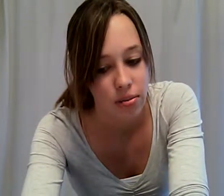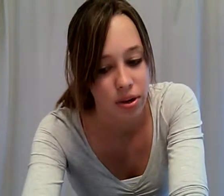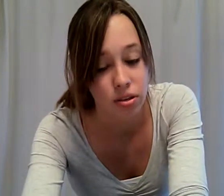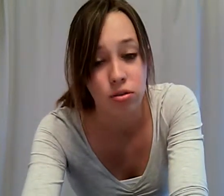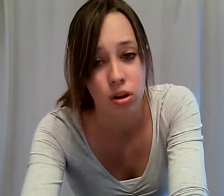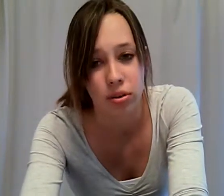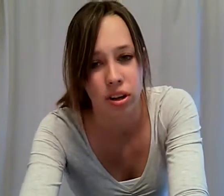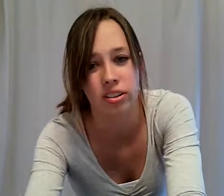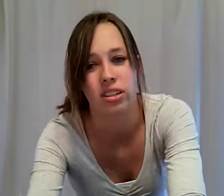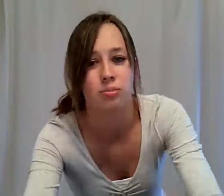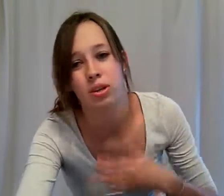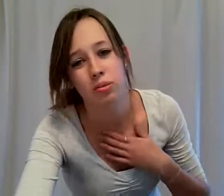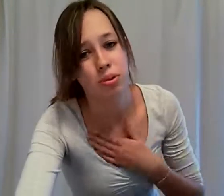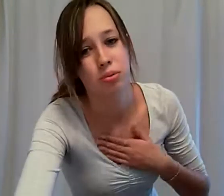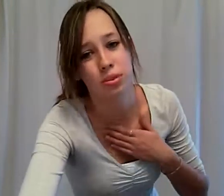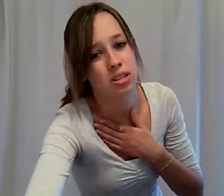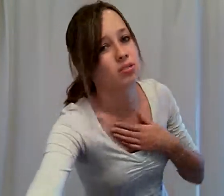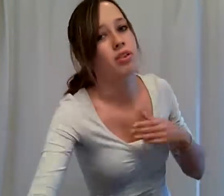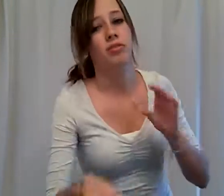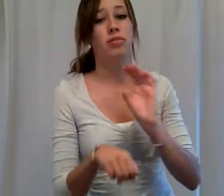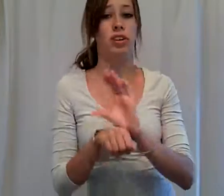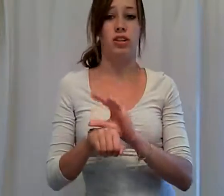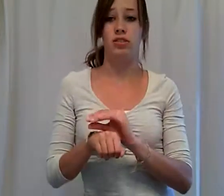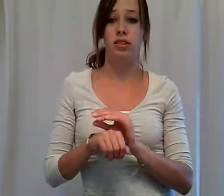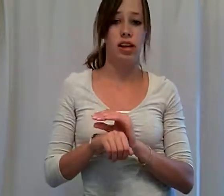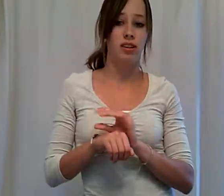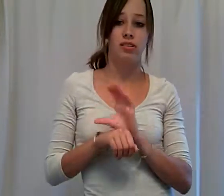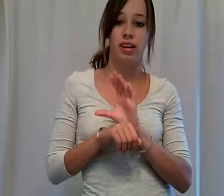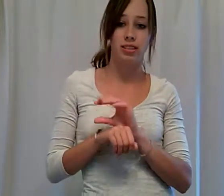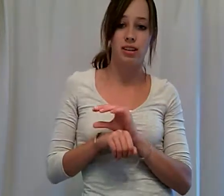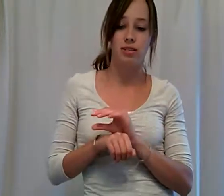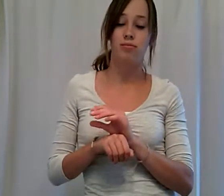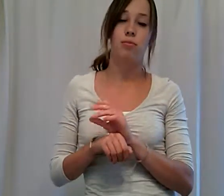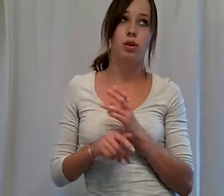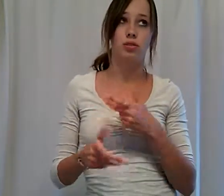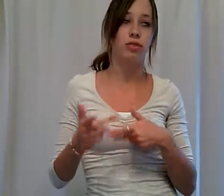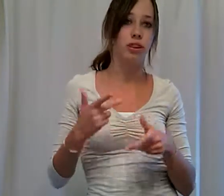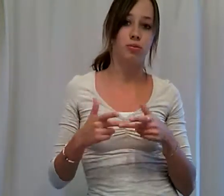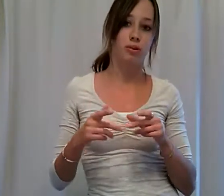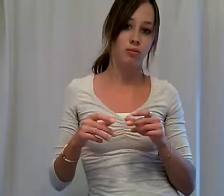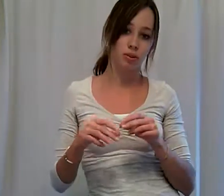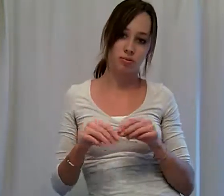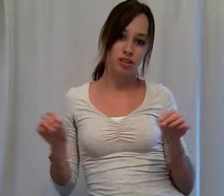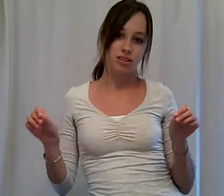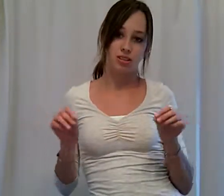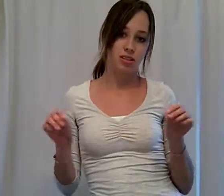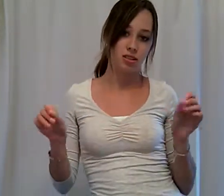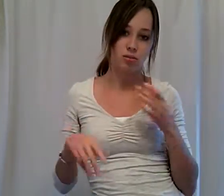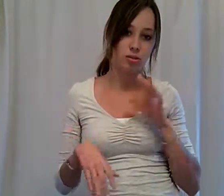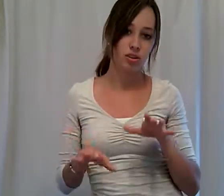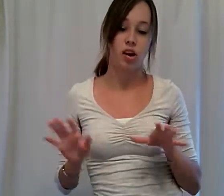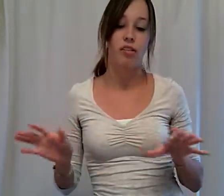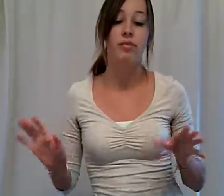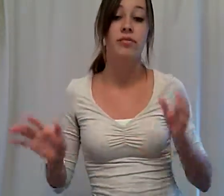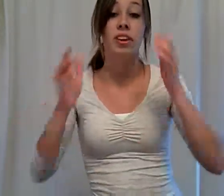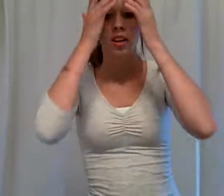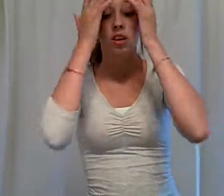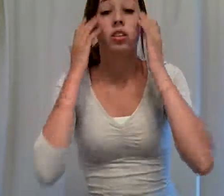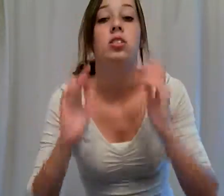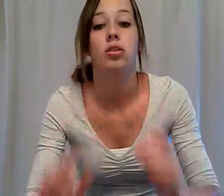But you'll know it all. It's like pretty, pretty, please if you ever feel like you're less than perfect, pretty, pretty, please, nothing, you're perfect, all that. So